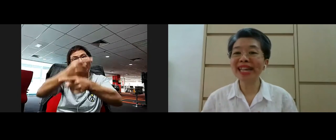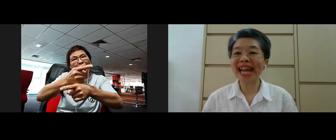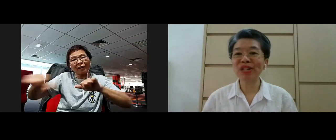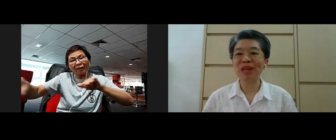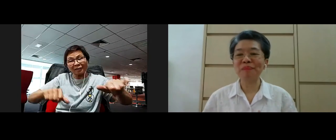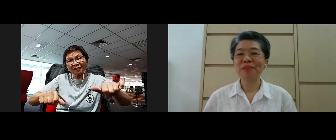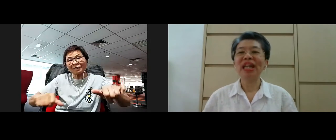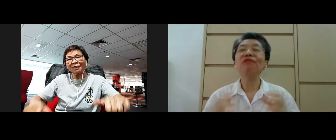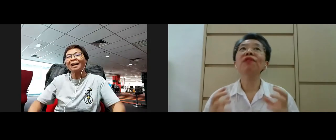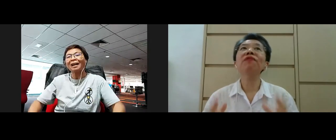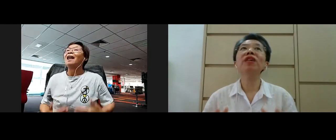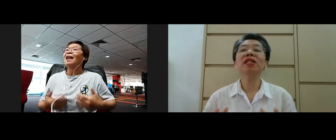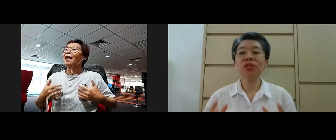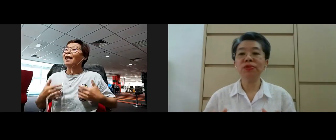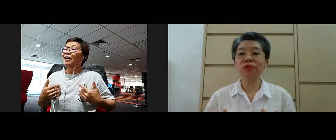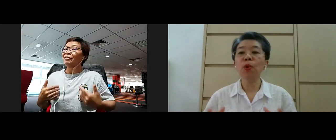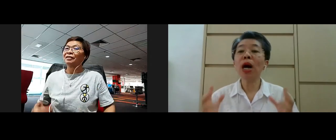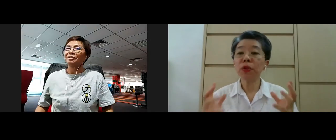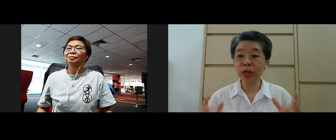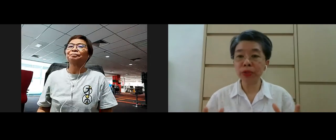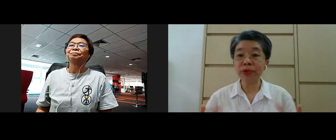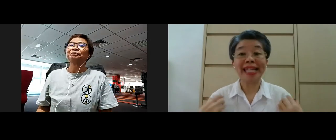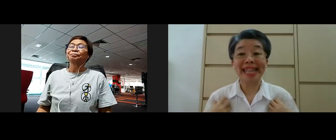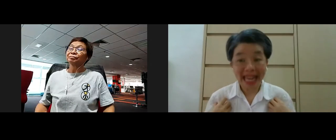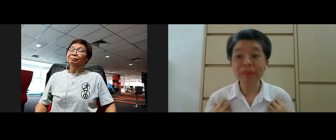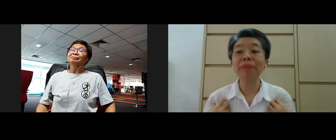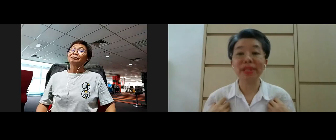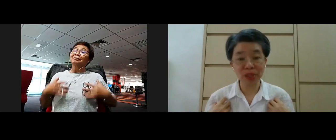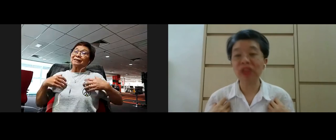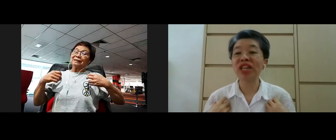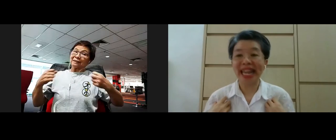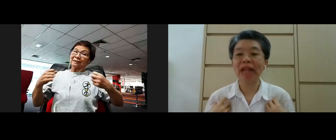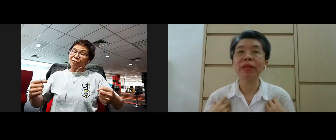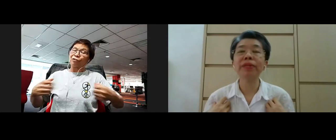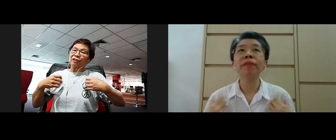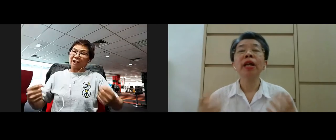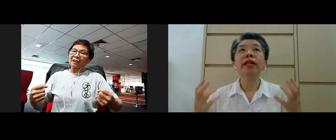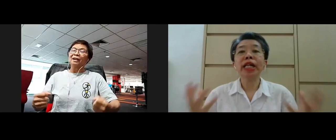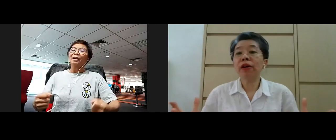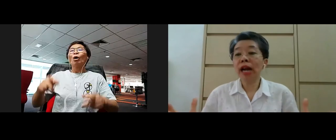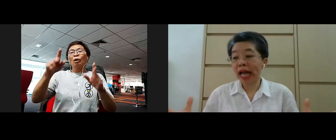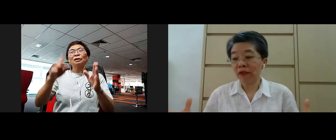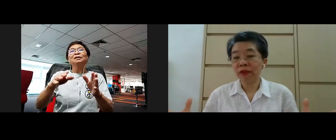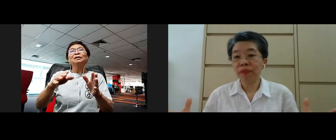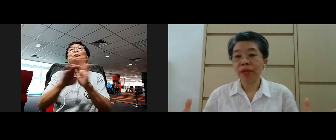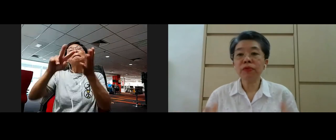livelihood the next one it refers to what we do as lay people especially lay people yeah in our life yeah